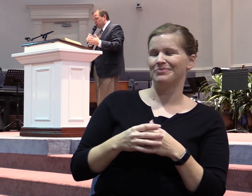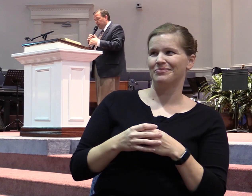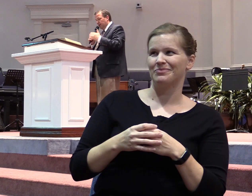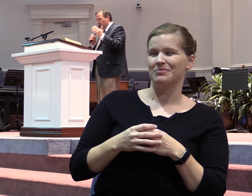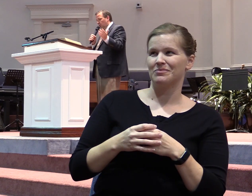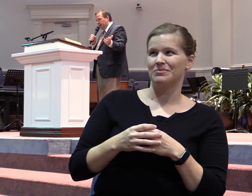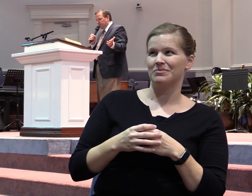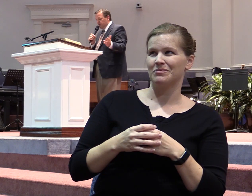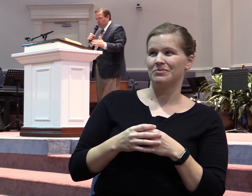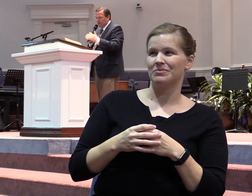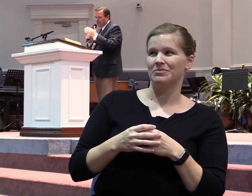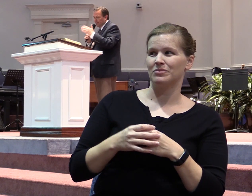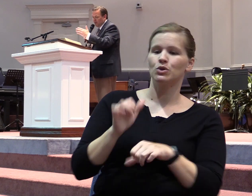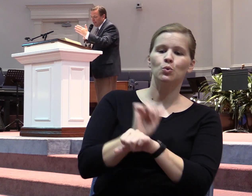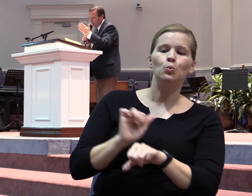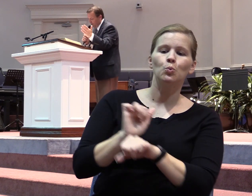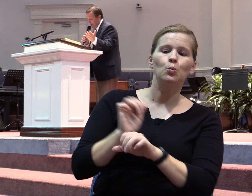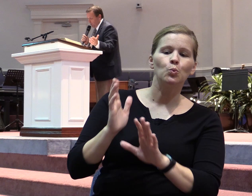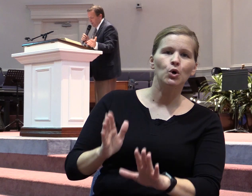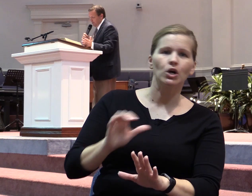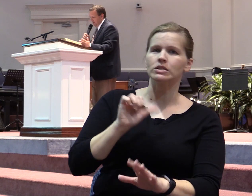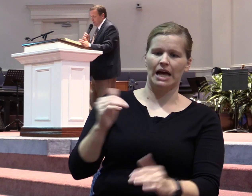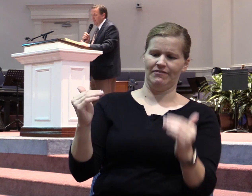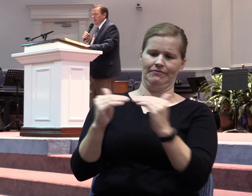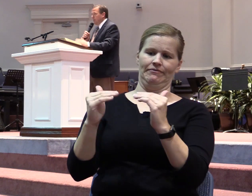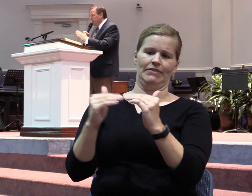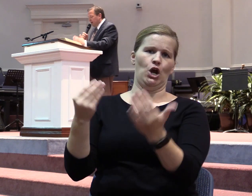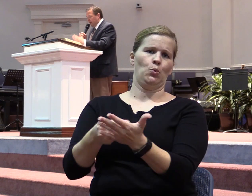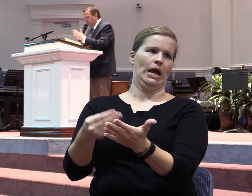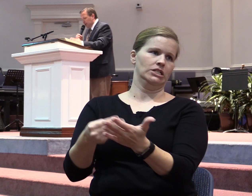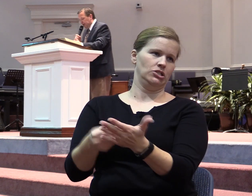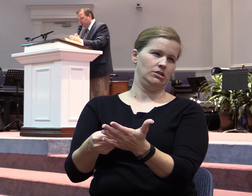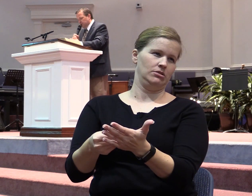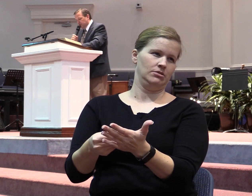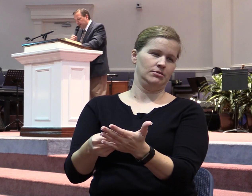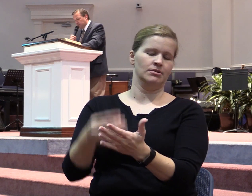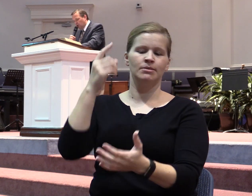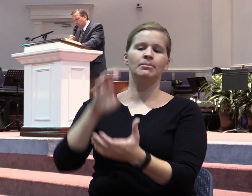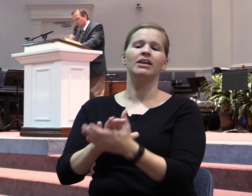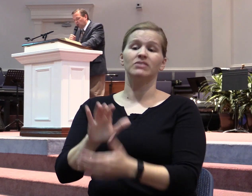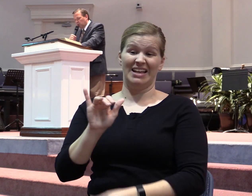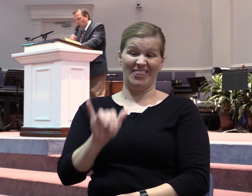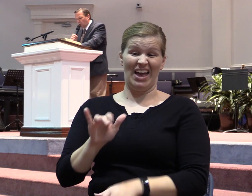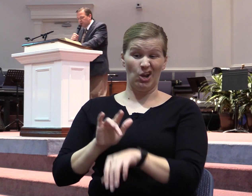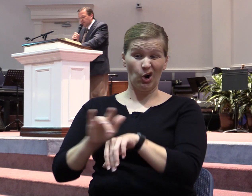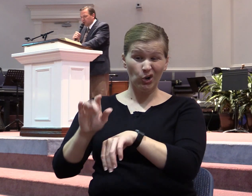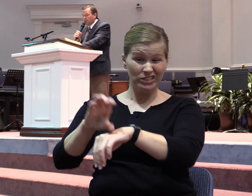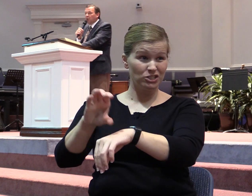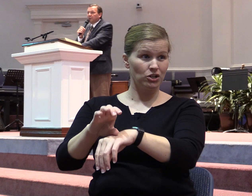do not get their wages or they do not get fair wages. And apparently the believers that James wrote to were at war with each other over